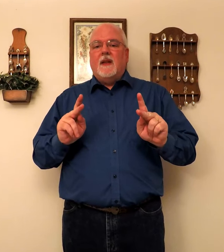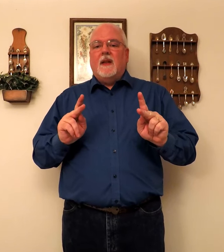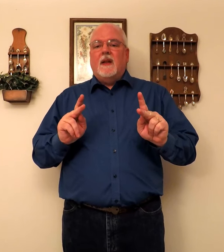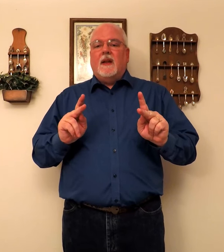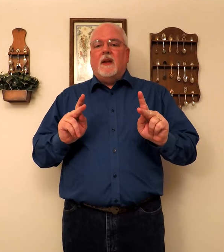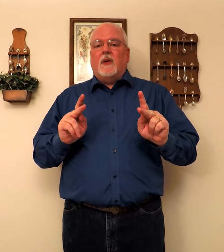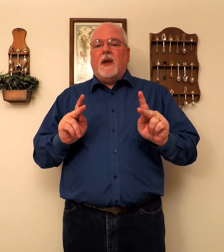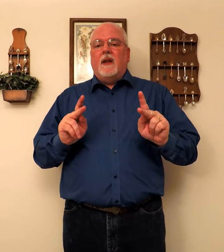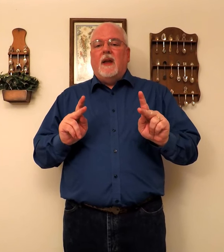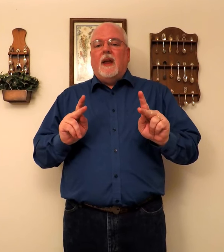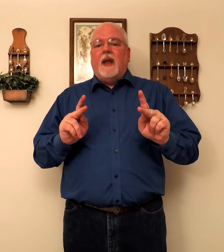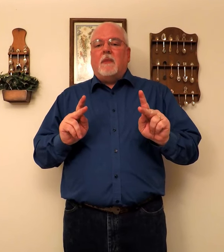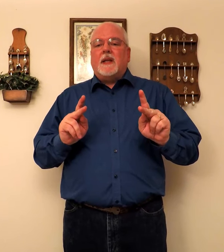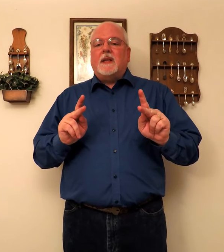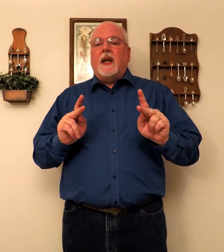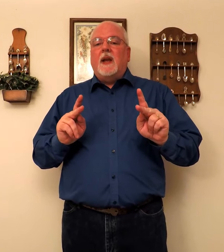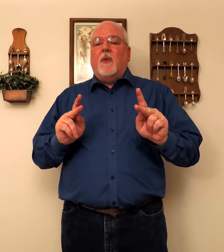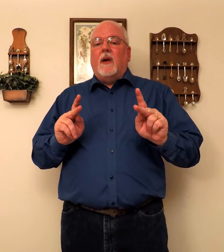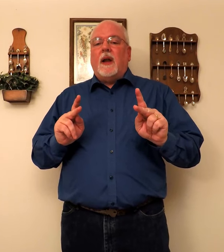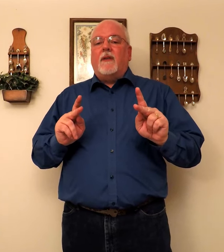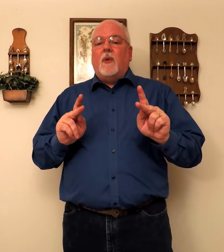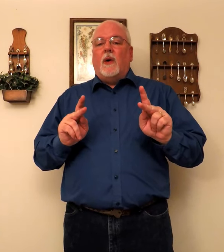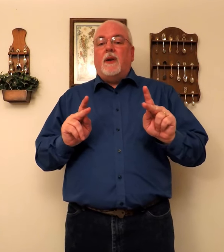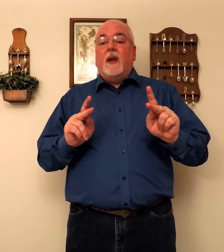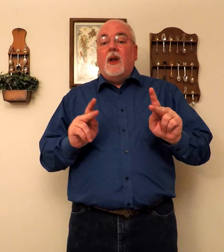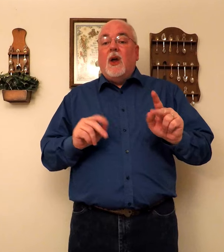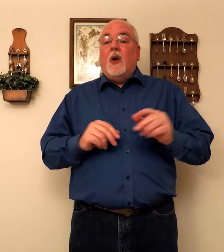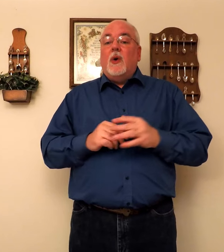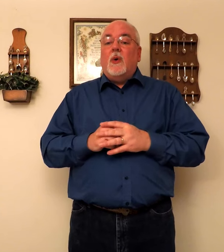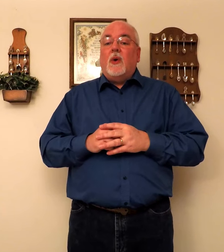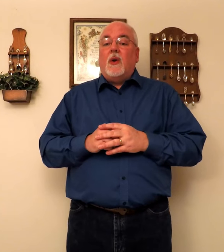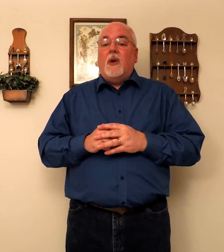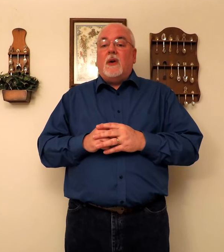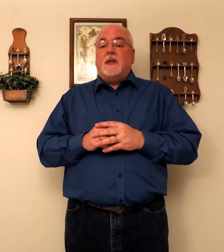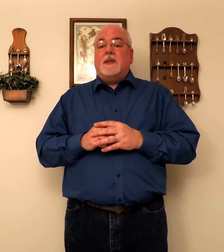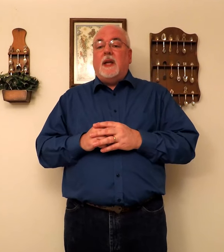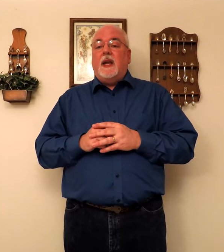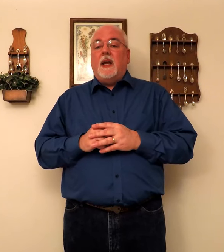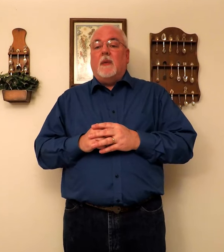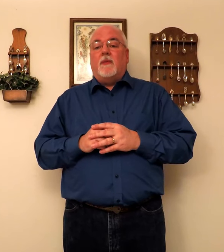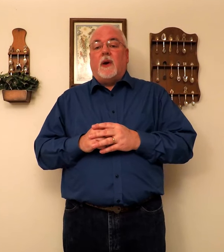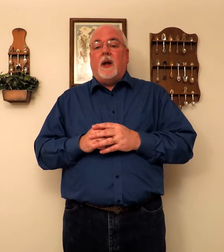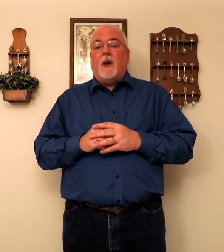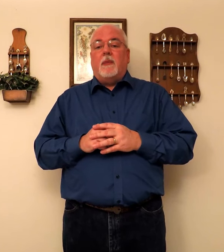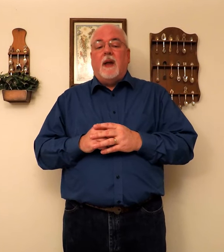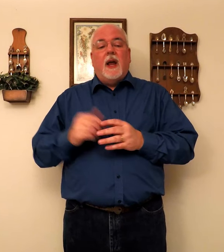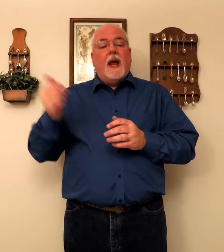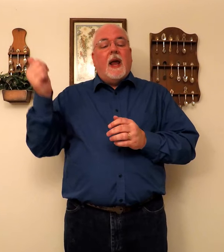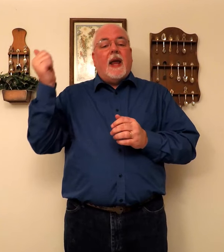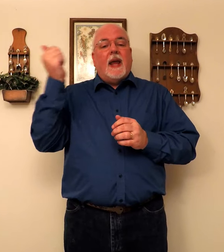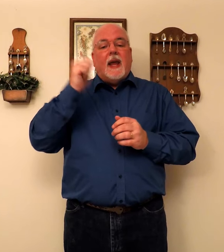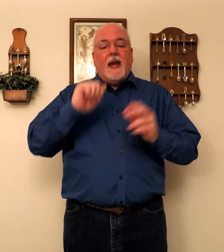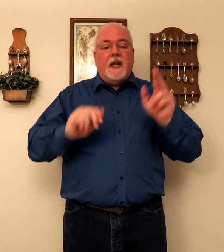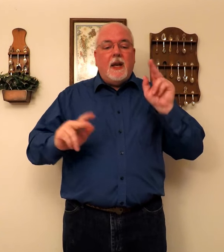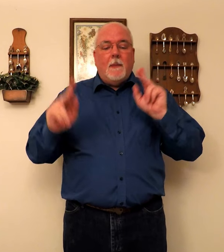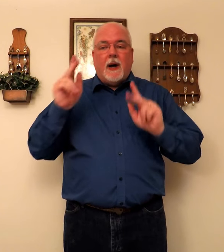Everybody. Okay. Blesses. Anyone. Everyone. Who looks to him for help. Anybody.